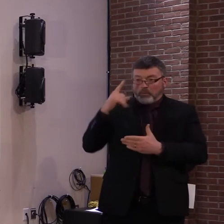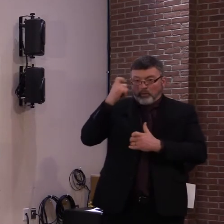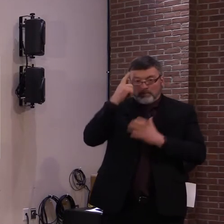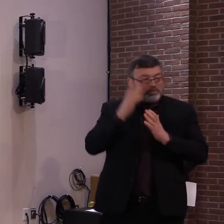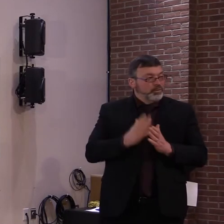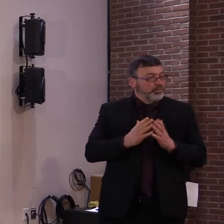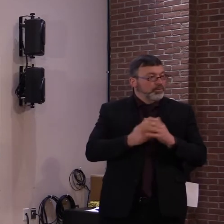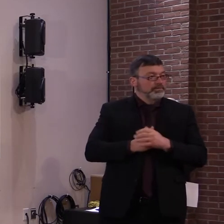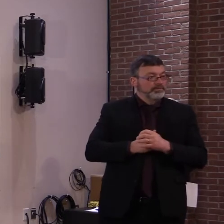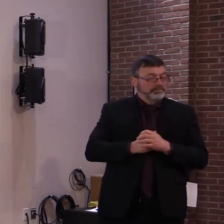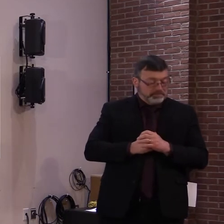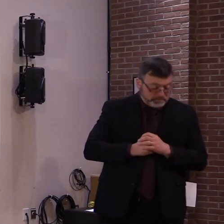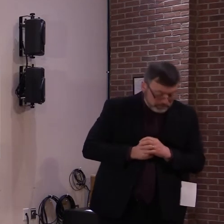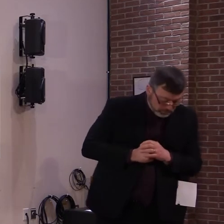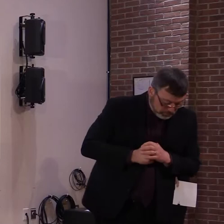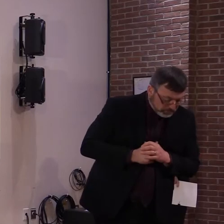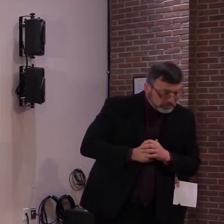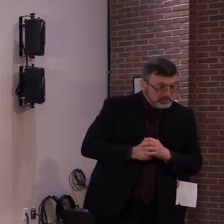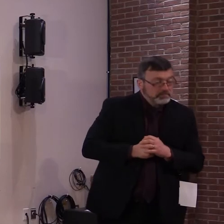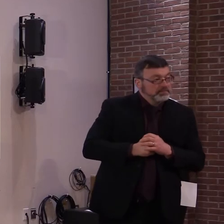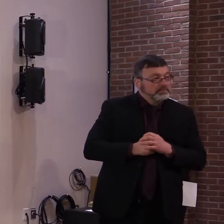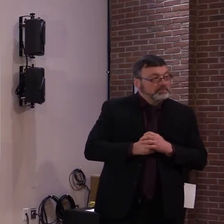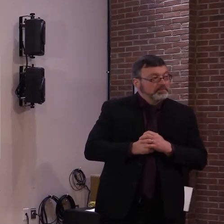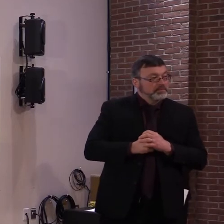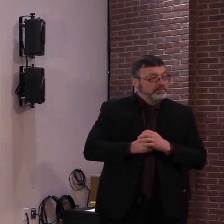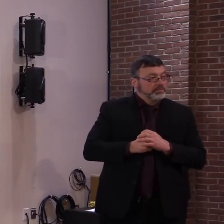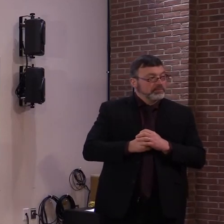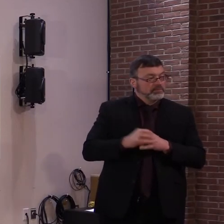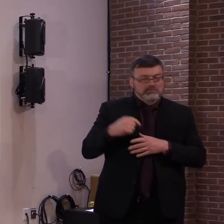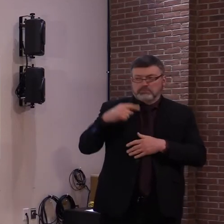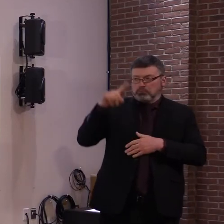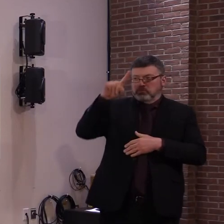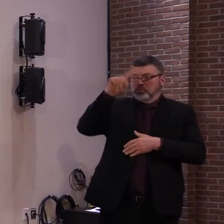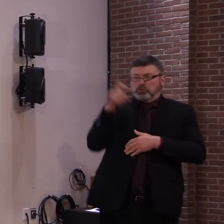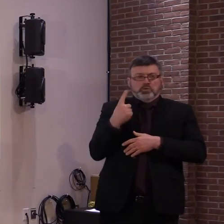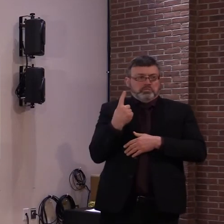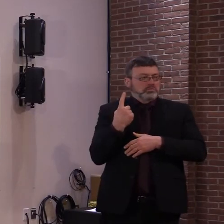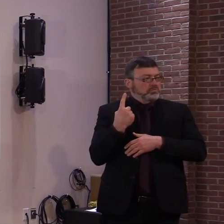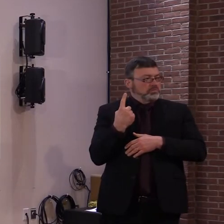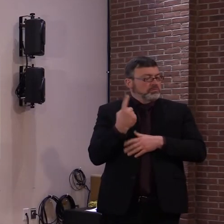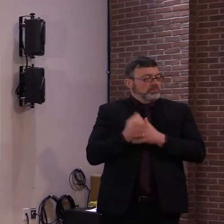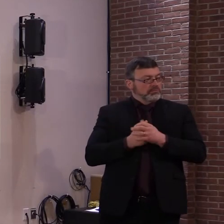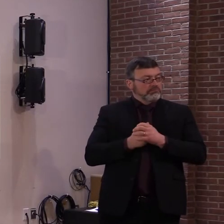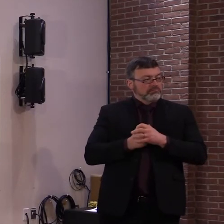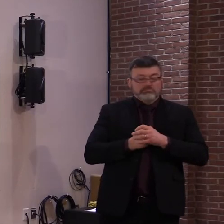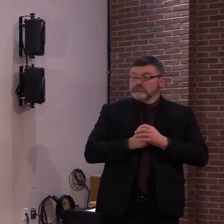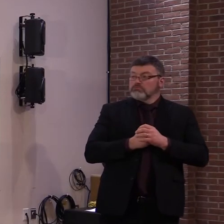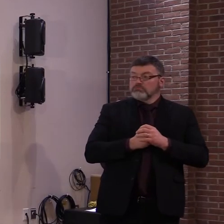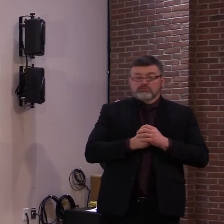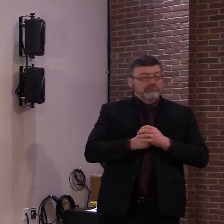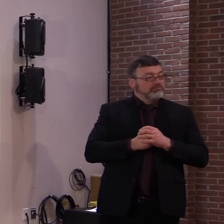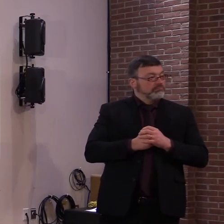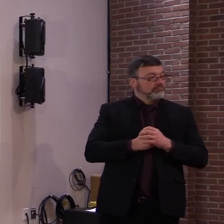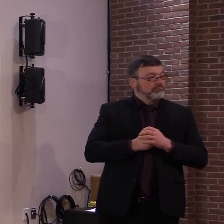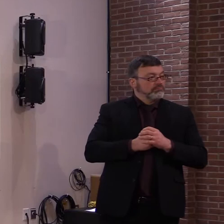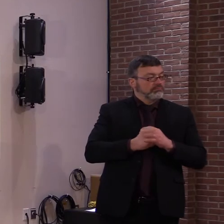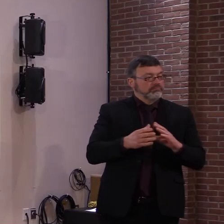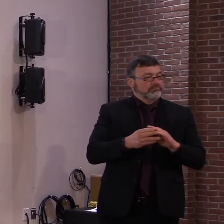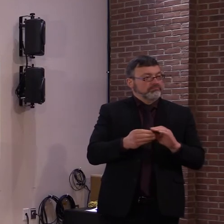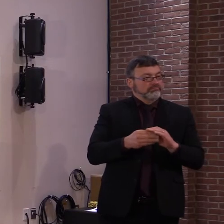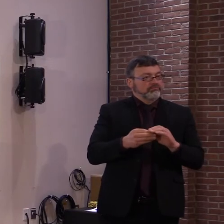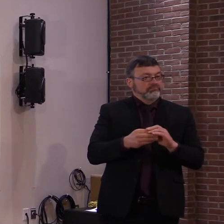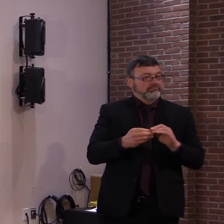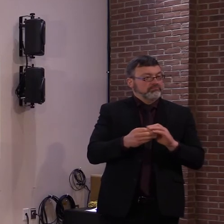Okay. Thank you. Uh, Governor, I just have one question. you referenced, uh, earlier in responding to, question about